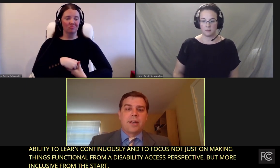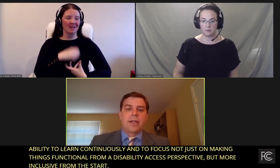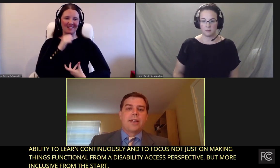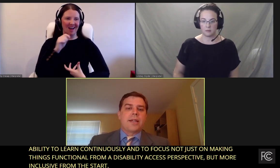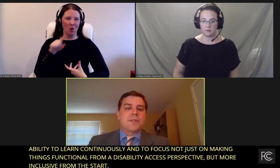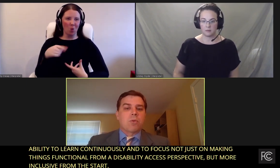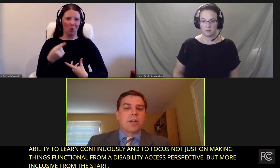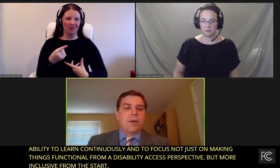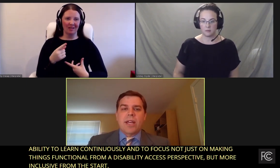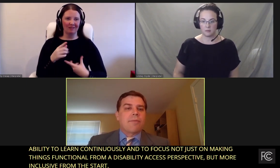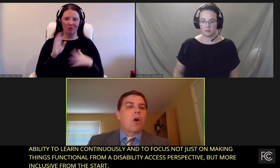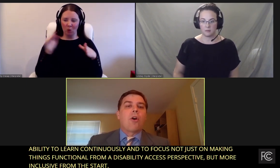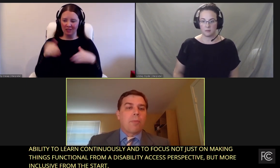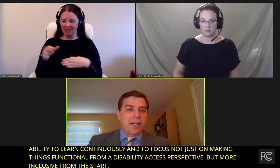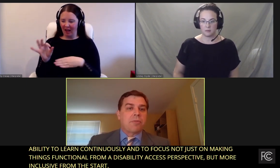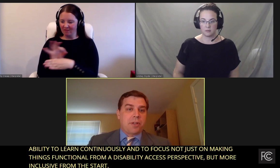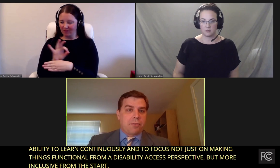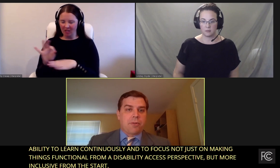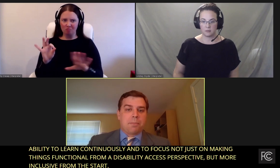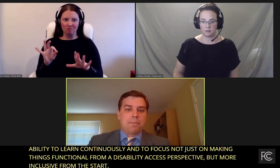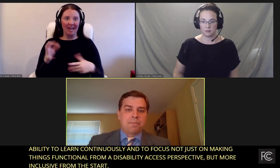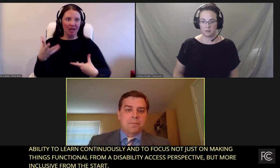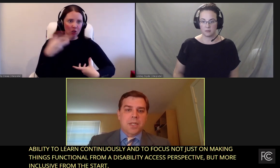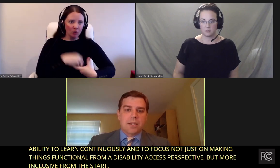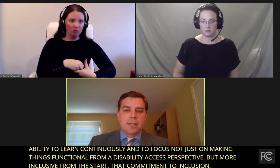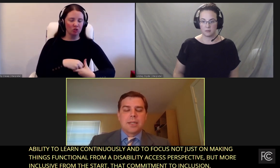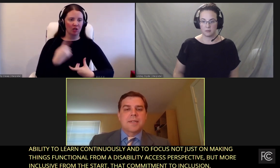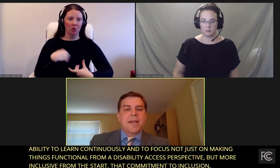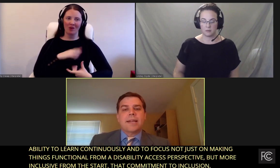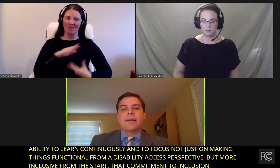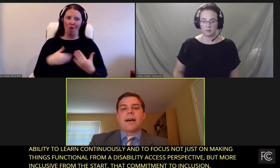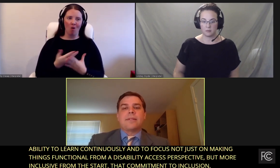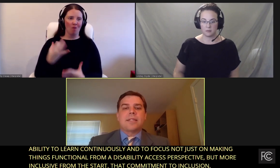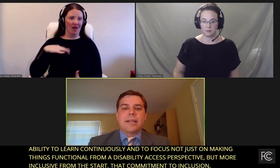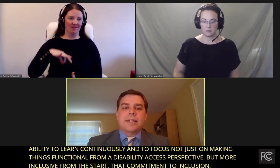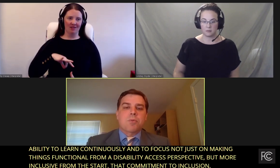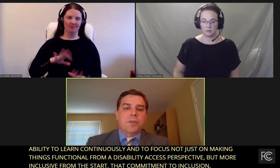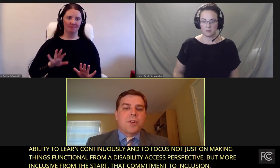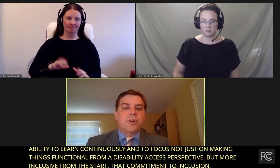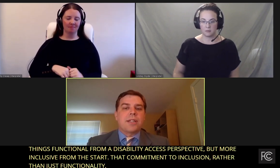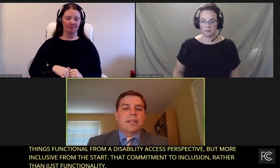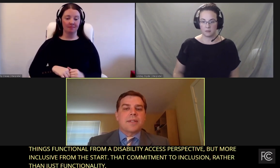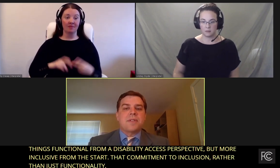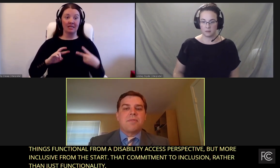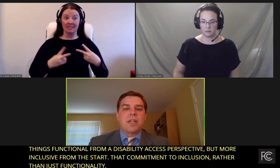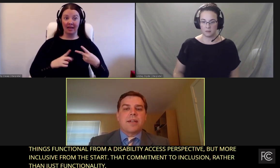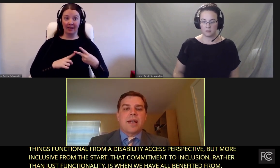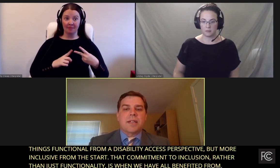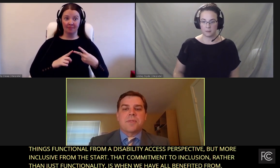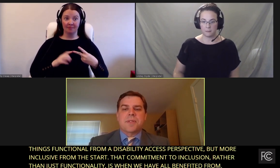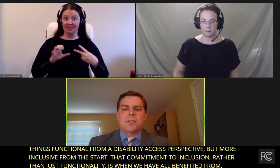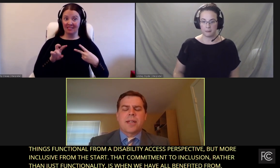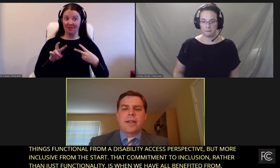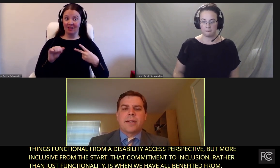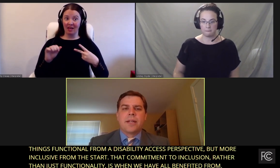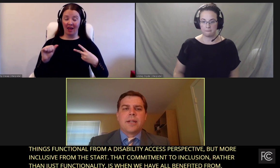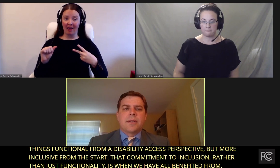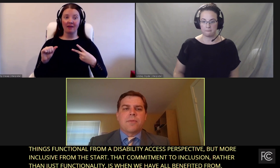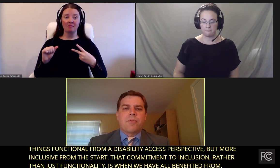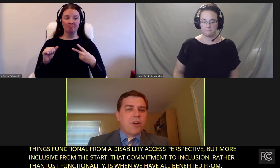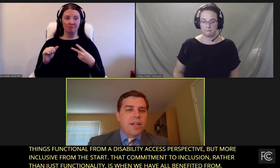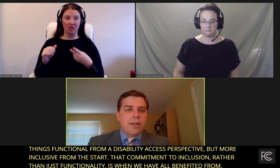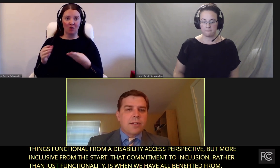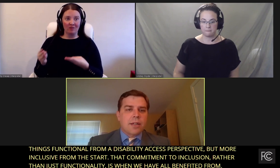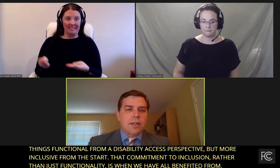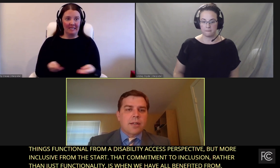functionality, is one that we have all benefited from. Second, I think it's worth noting that the CVAA has facilitated